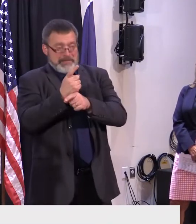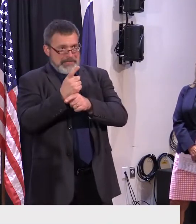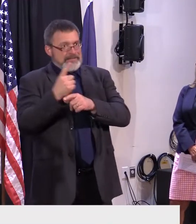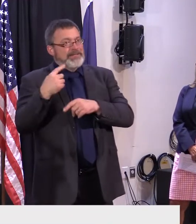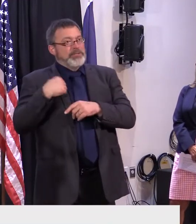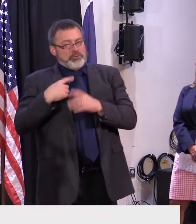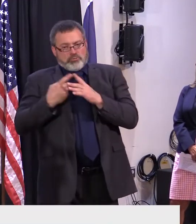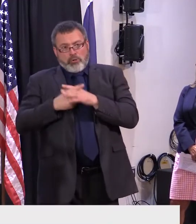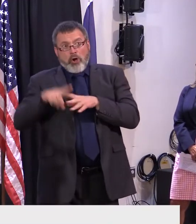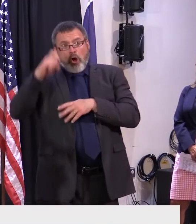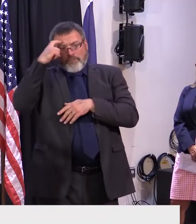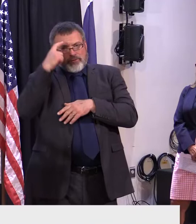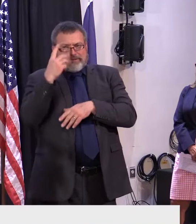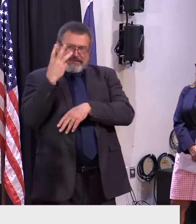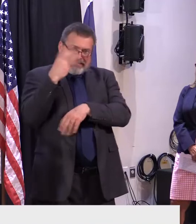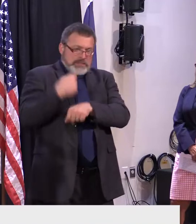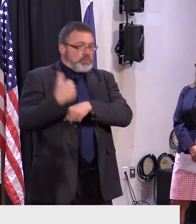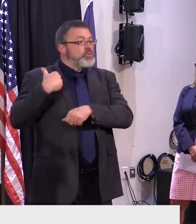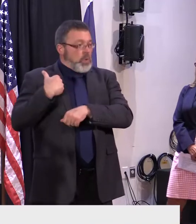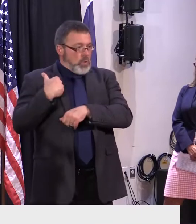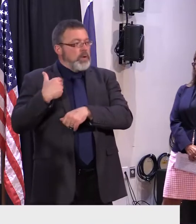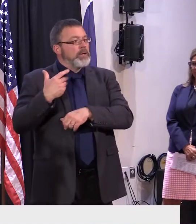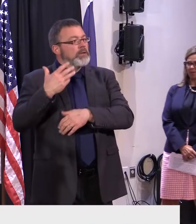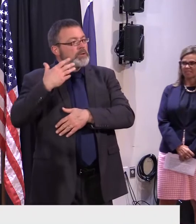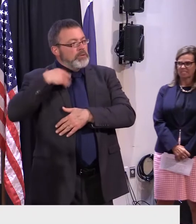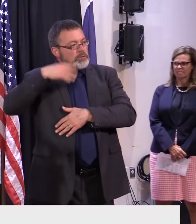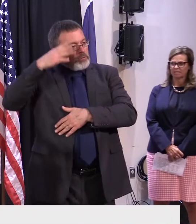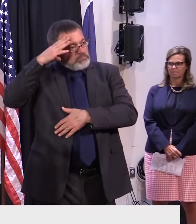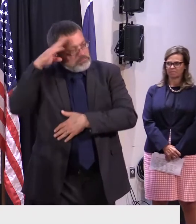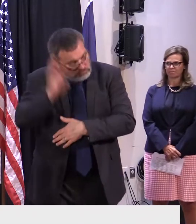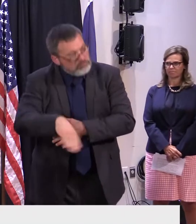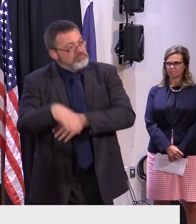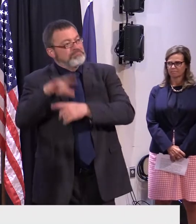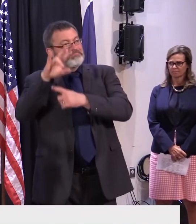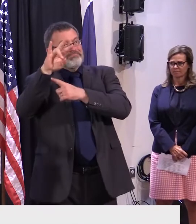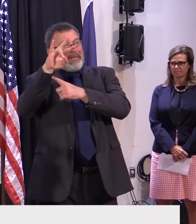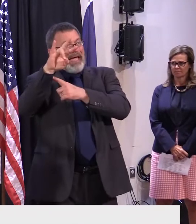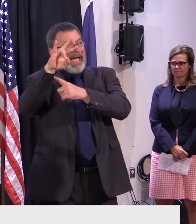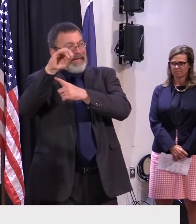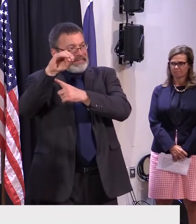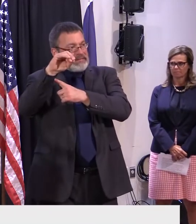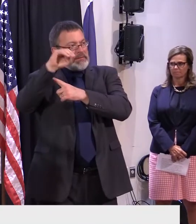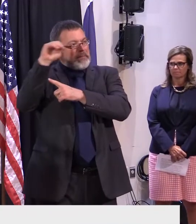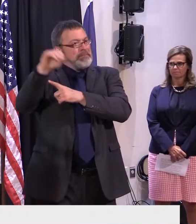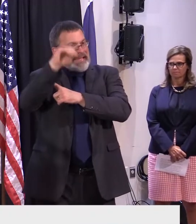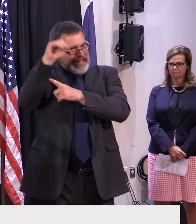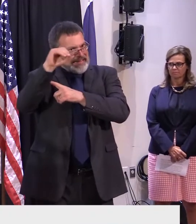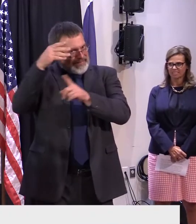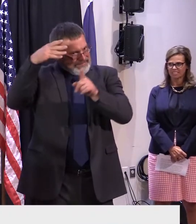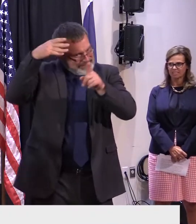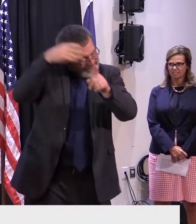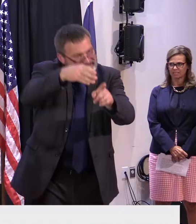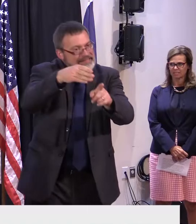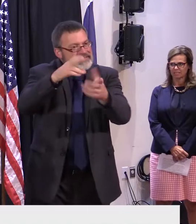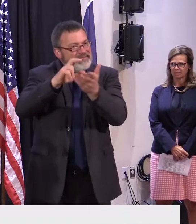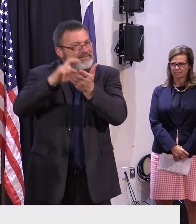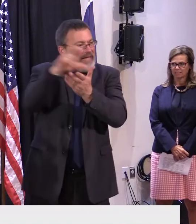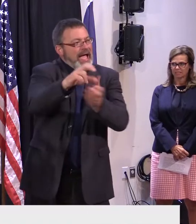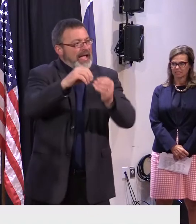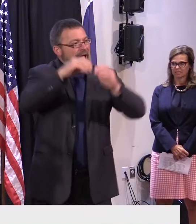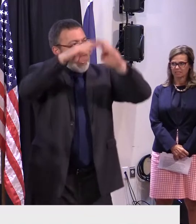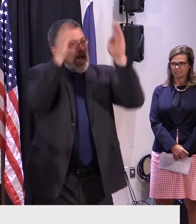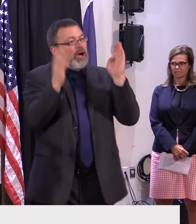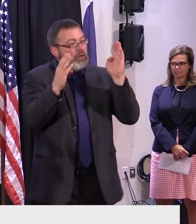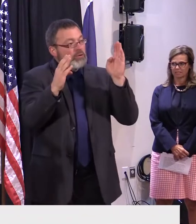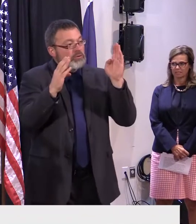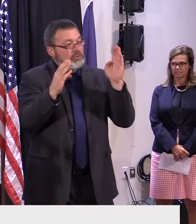times, we have that $37 million housing investment. We thought that was the biggest thing. And it was the biggest initiative